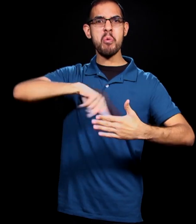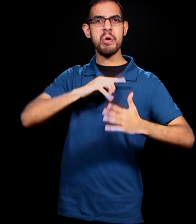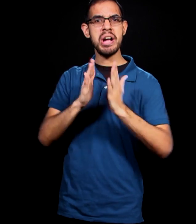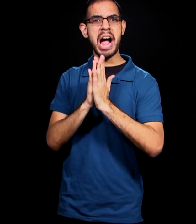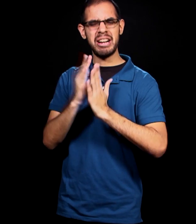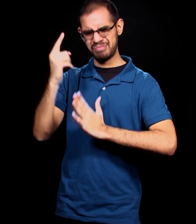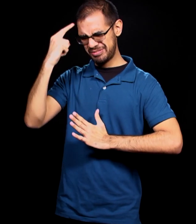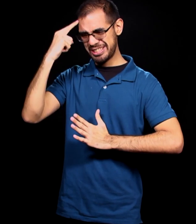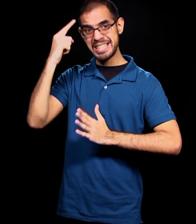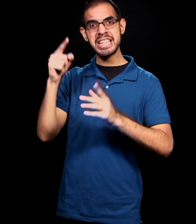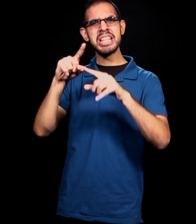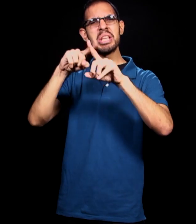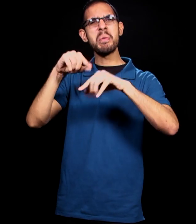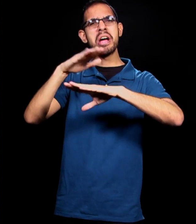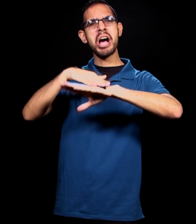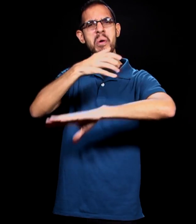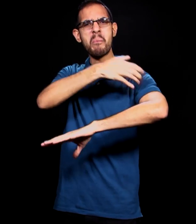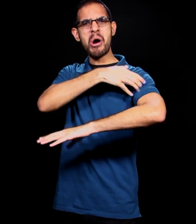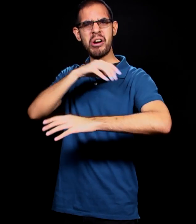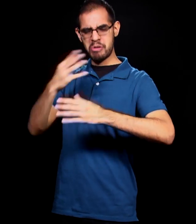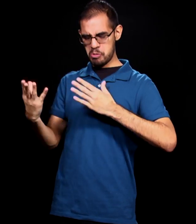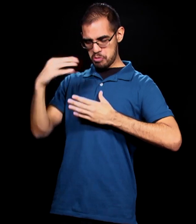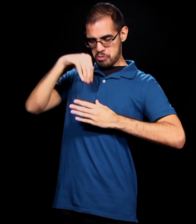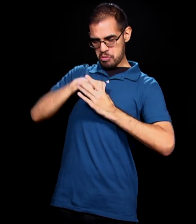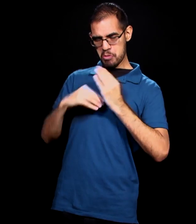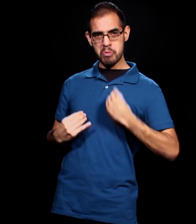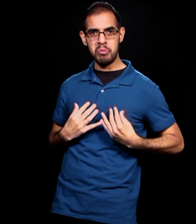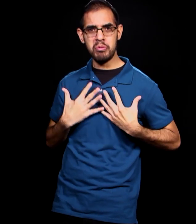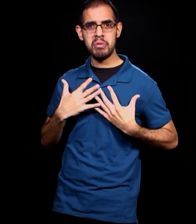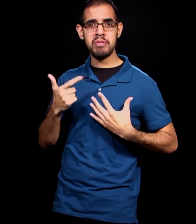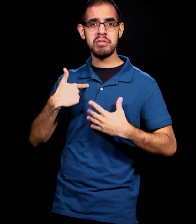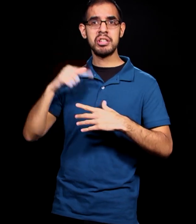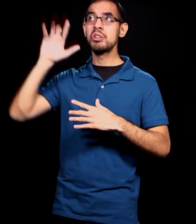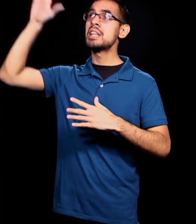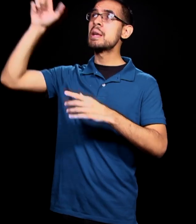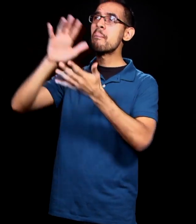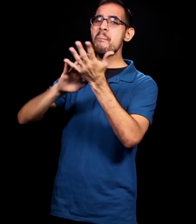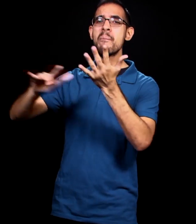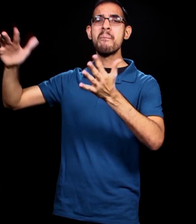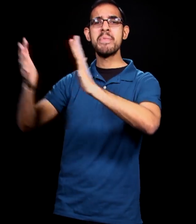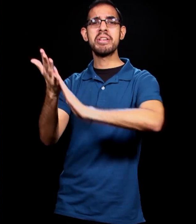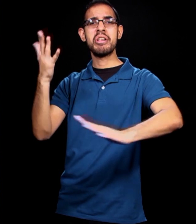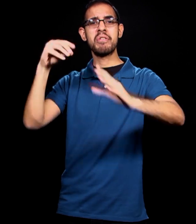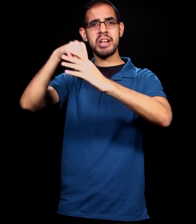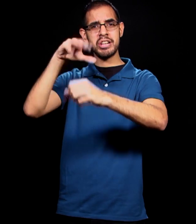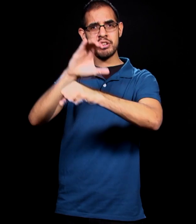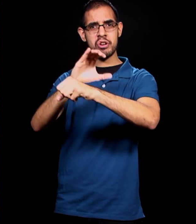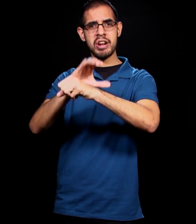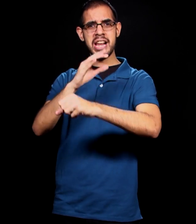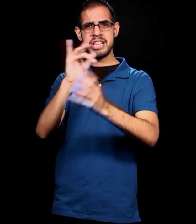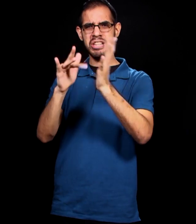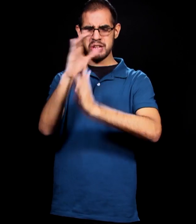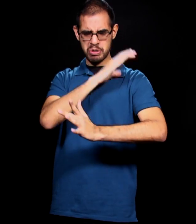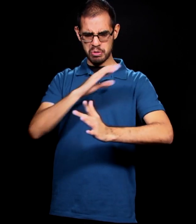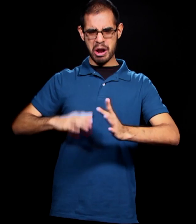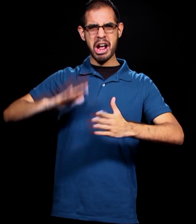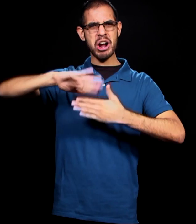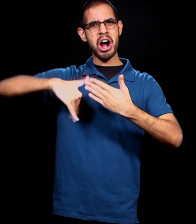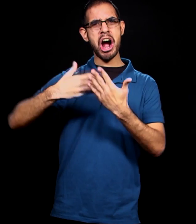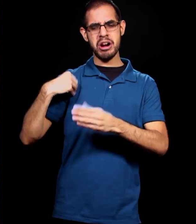according to the power that works in us. To him be glory in the church and in Christ Jesus to all generations forever and